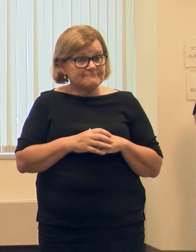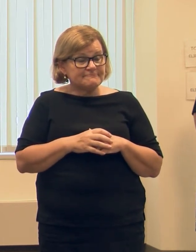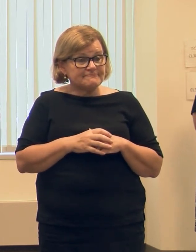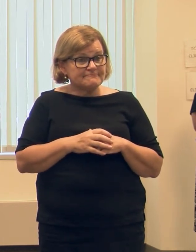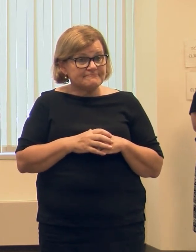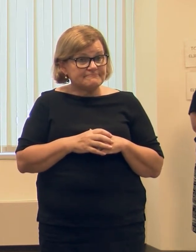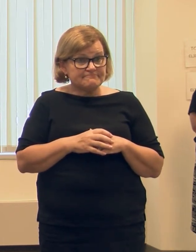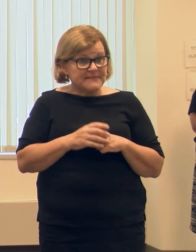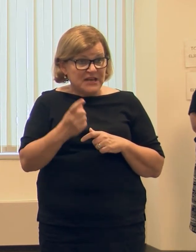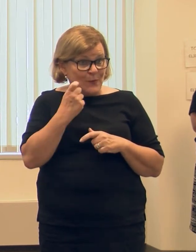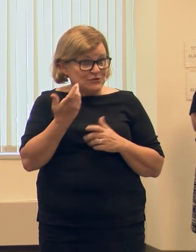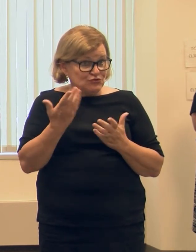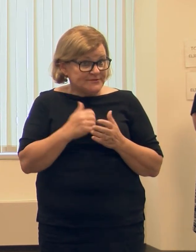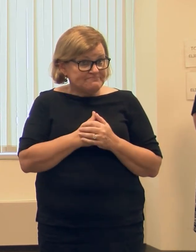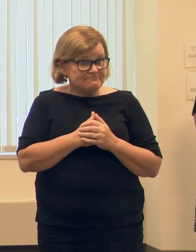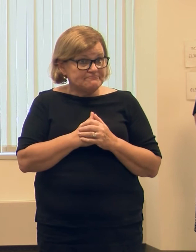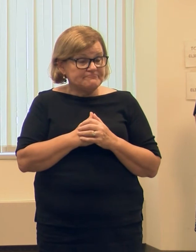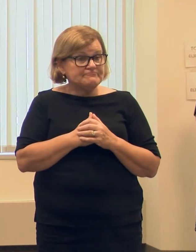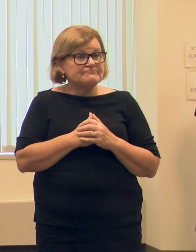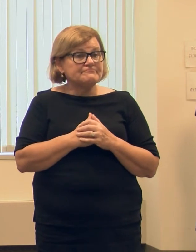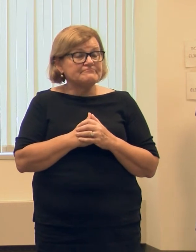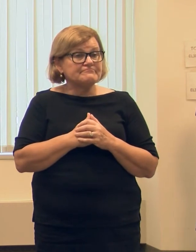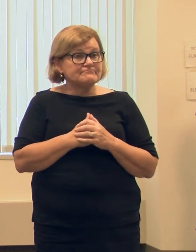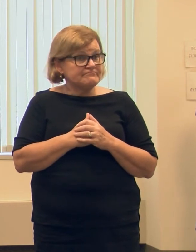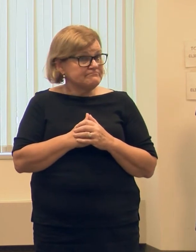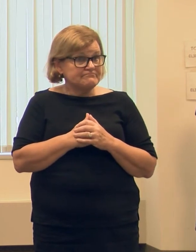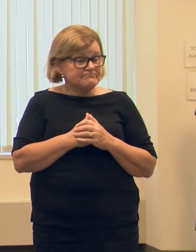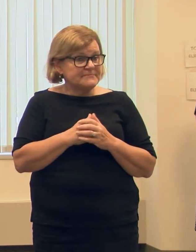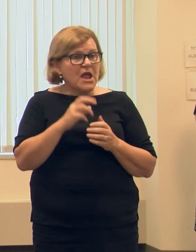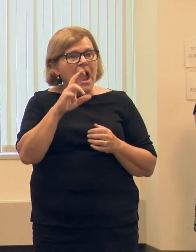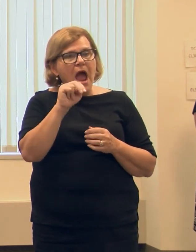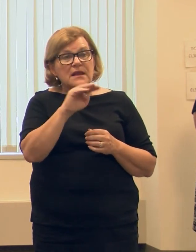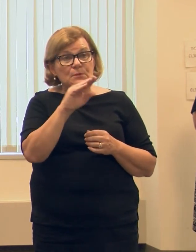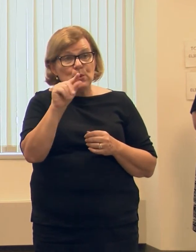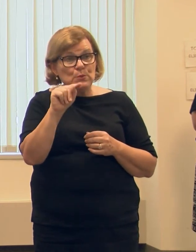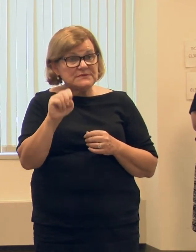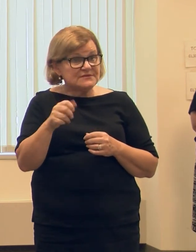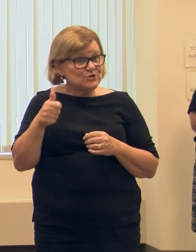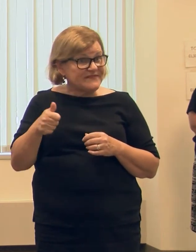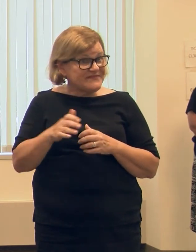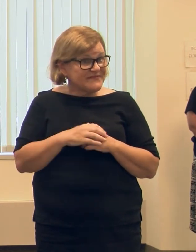With any questions? If so, just unmute yourself.